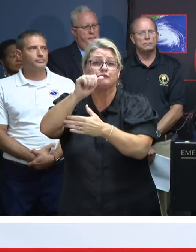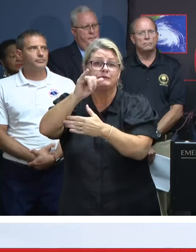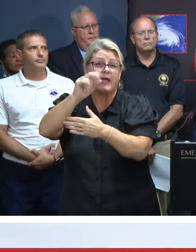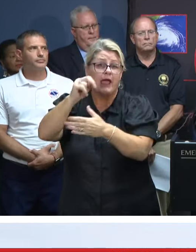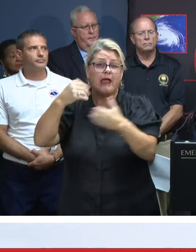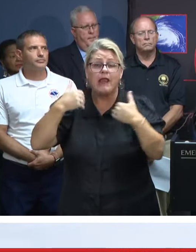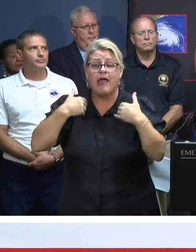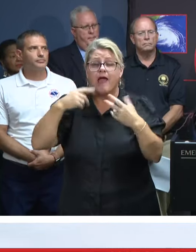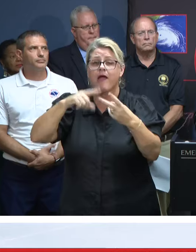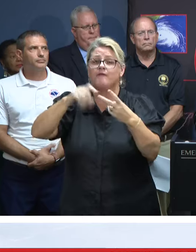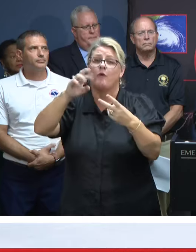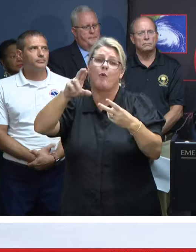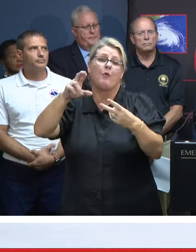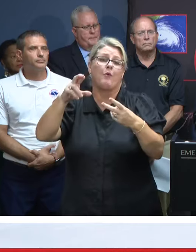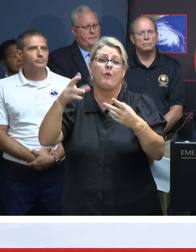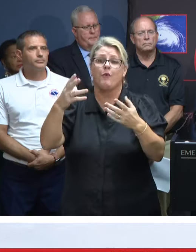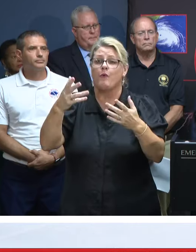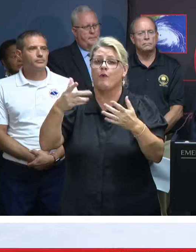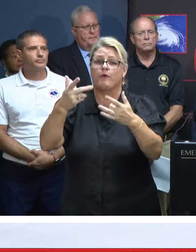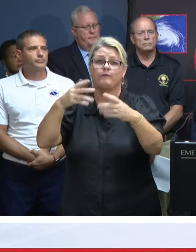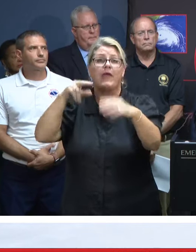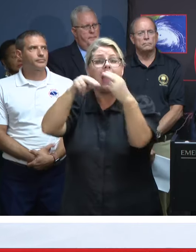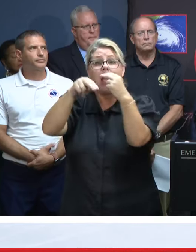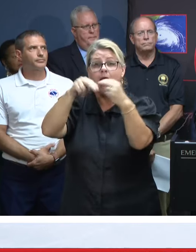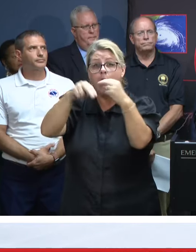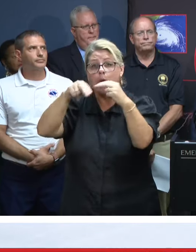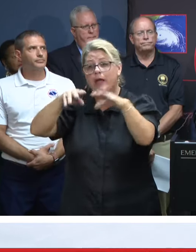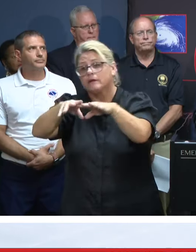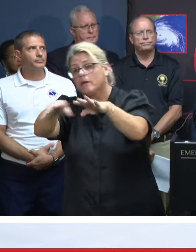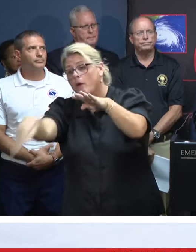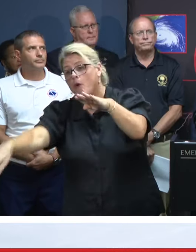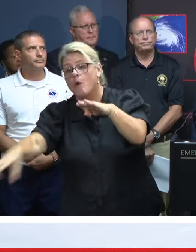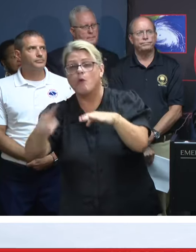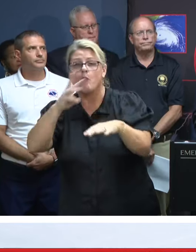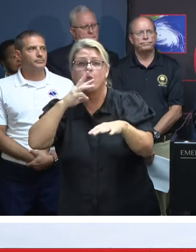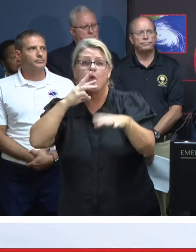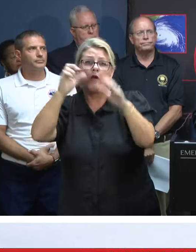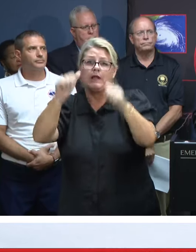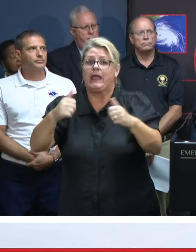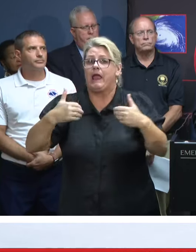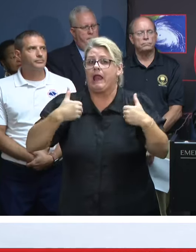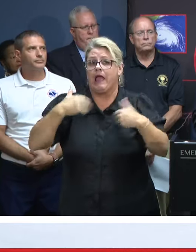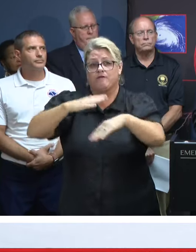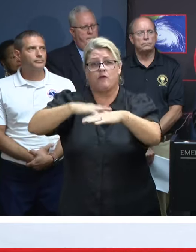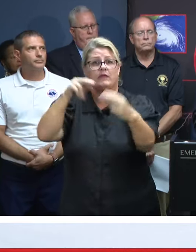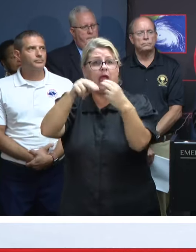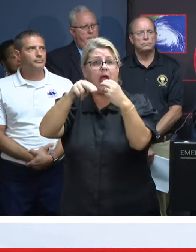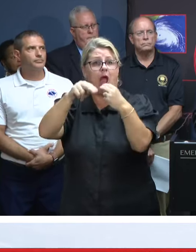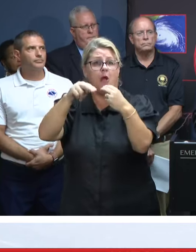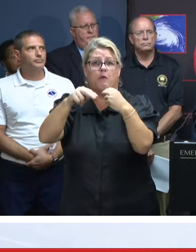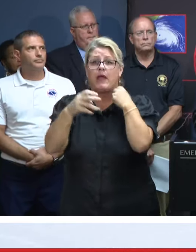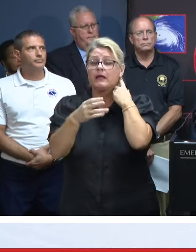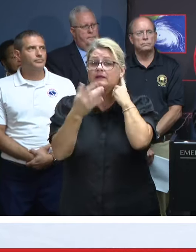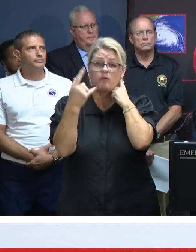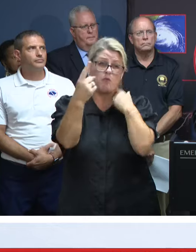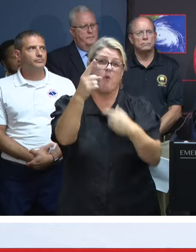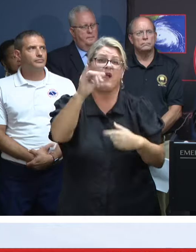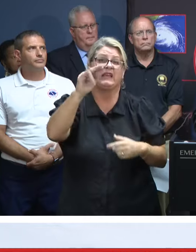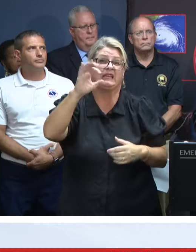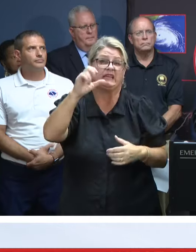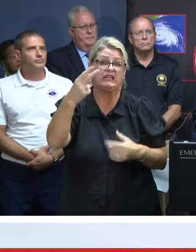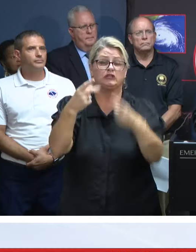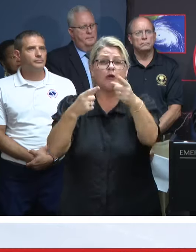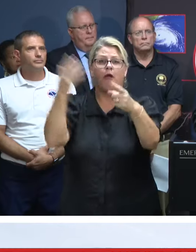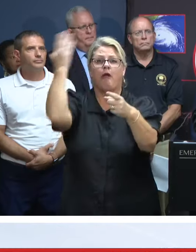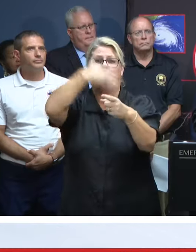runoff problems on a highway. Sometimes there can be water on the highway, maybe just an inch or two that you can't